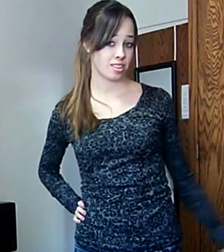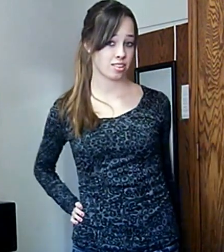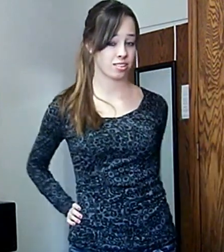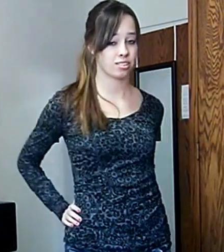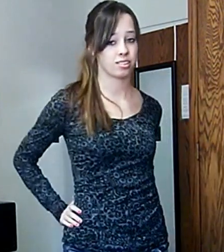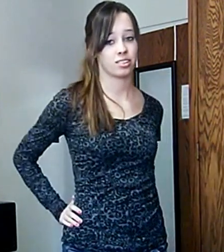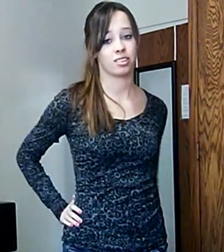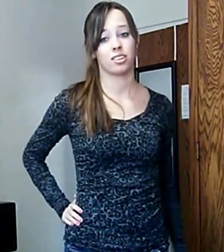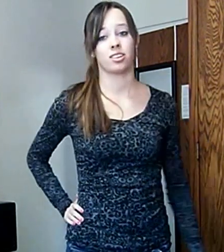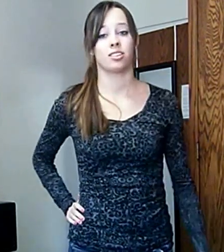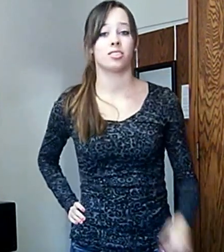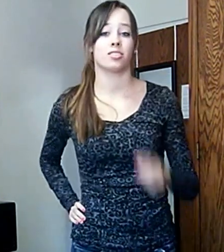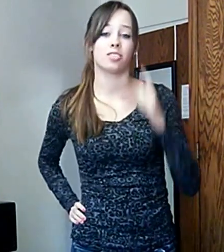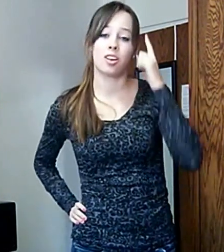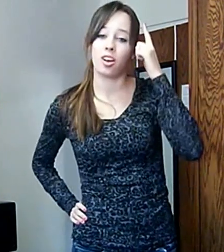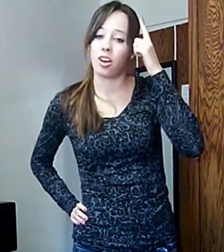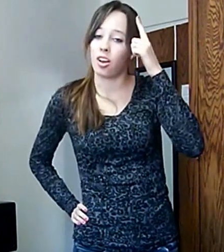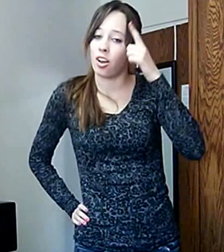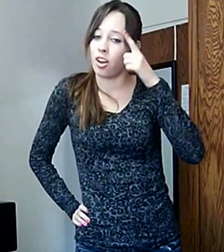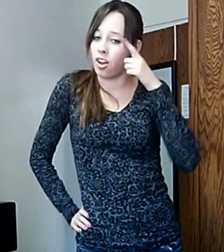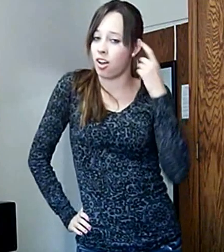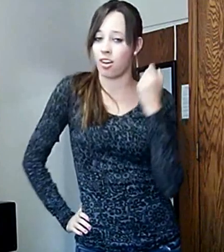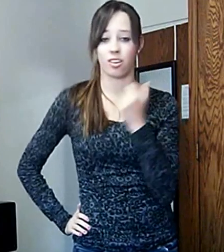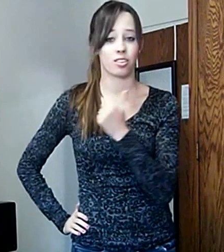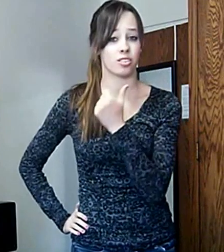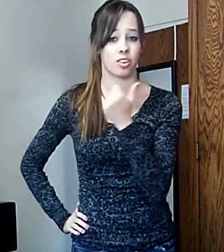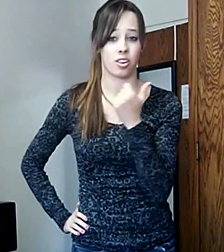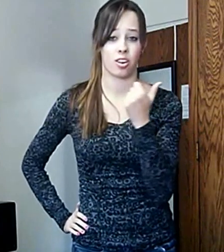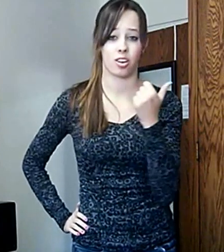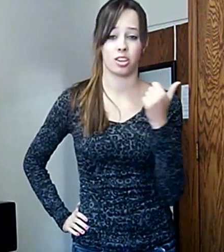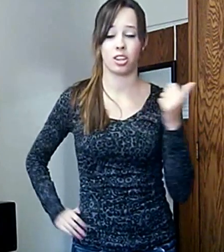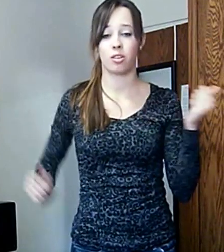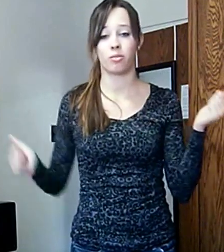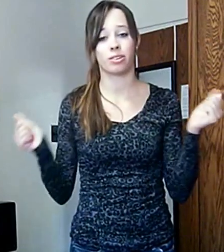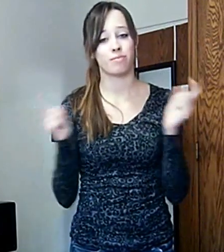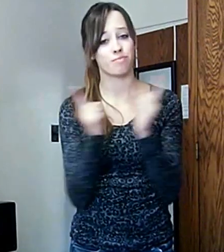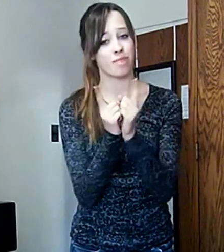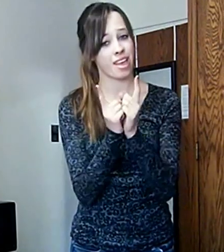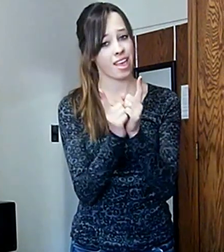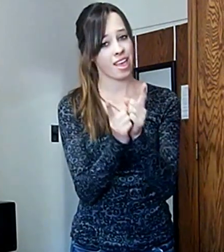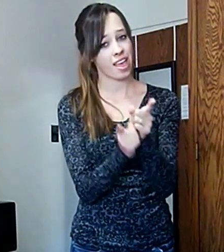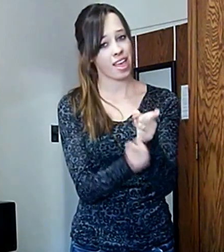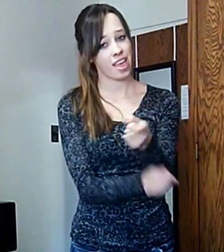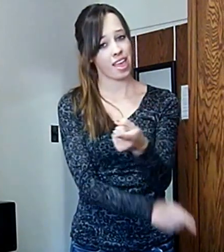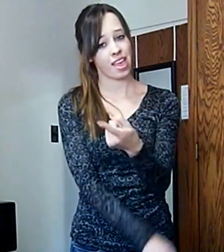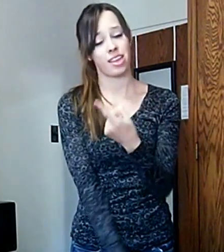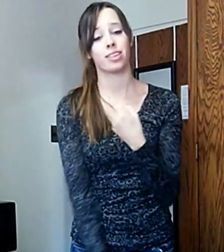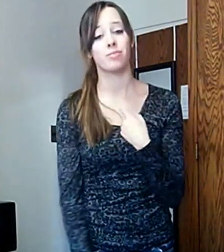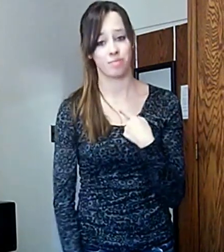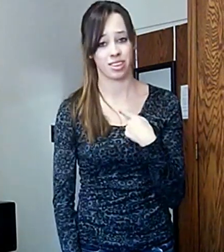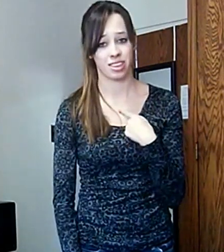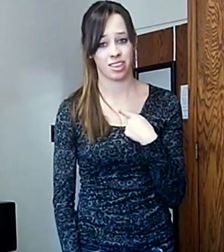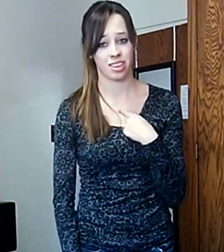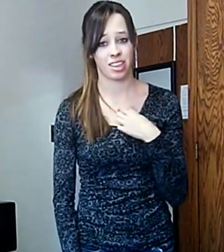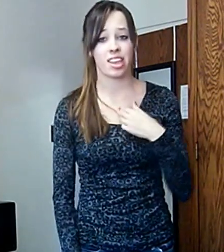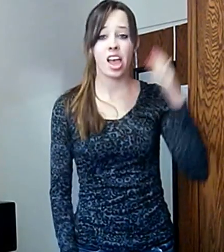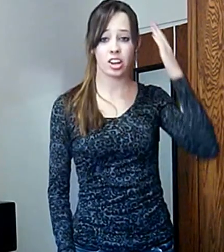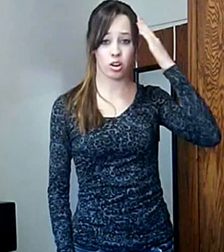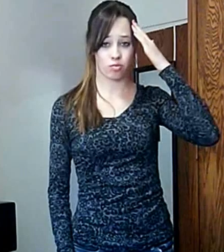He was long gone, when he met me And I